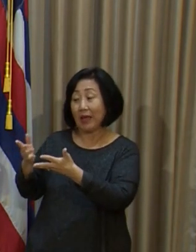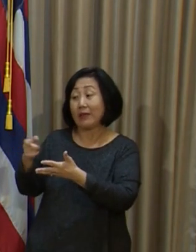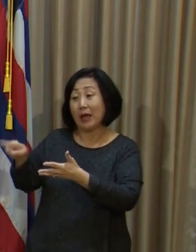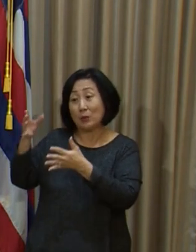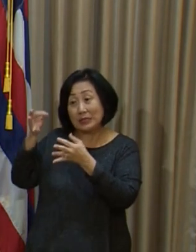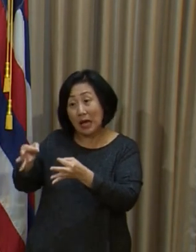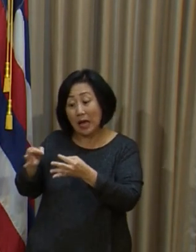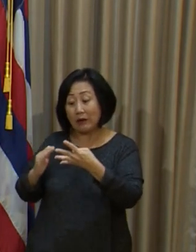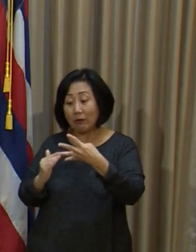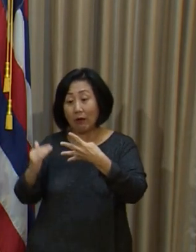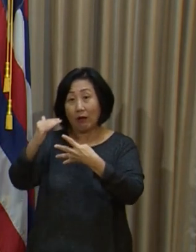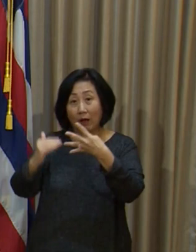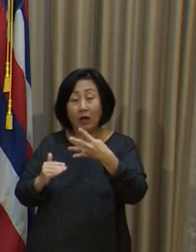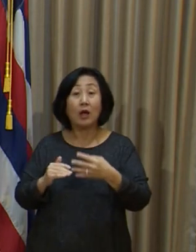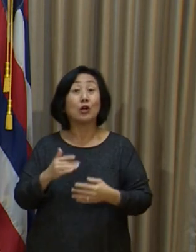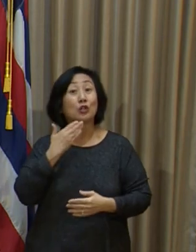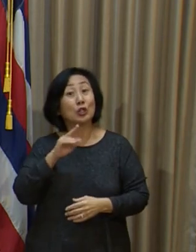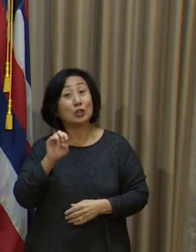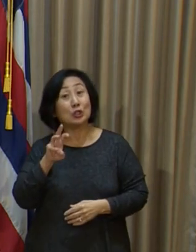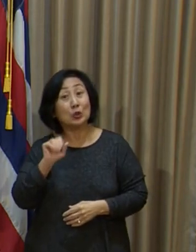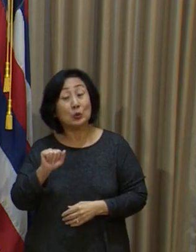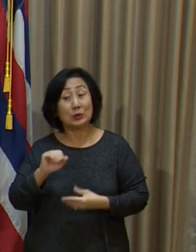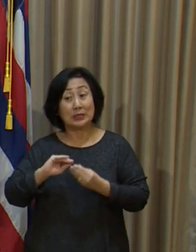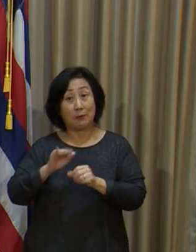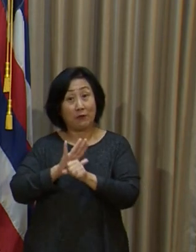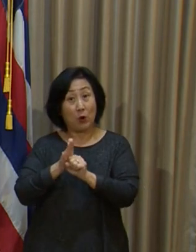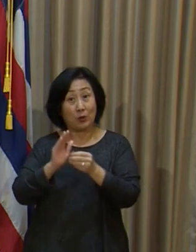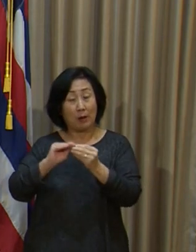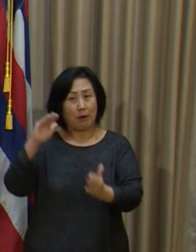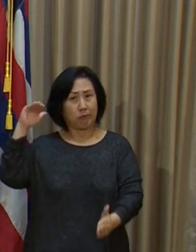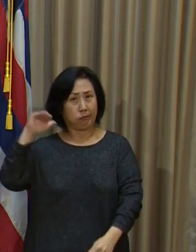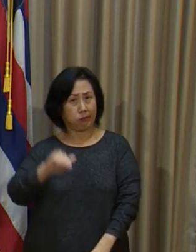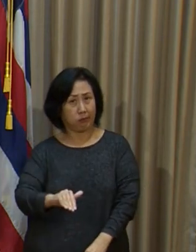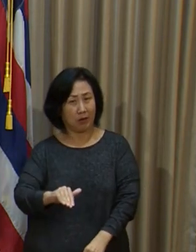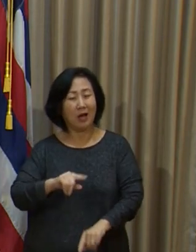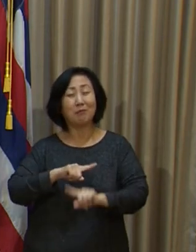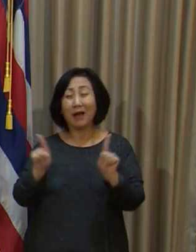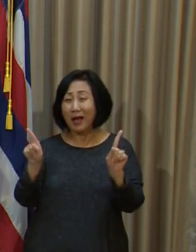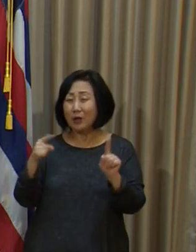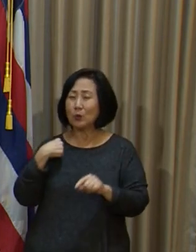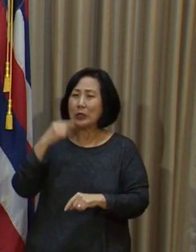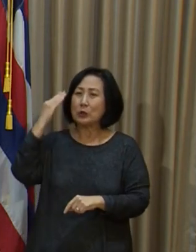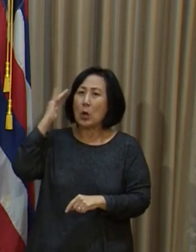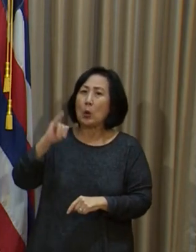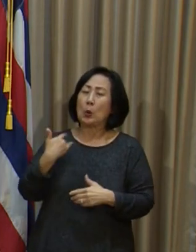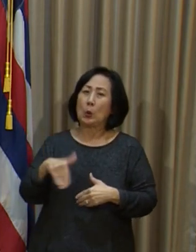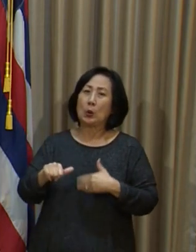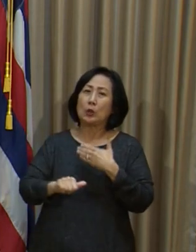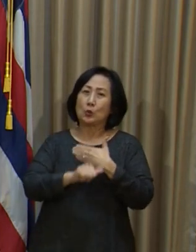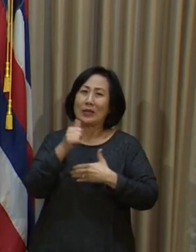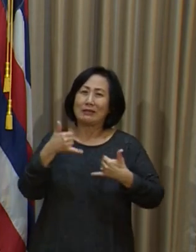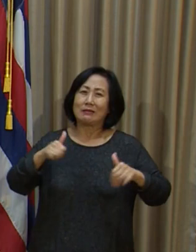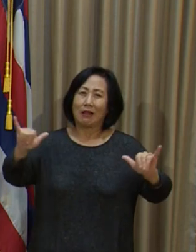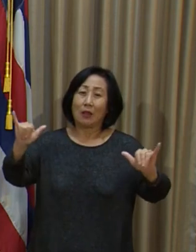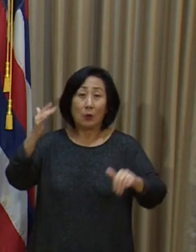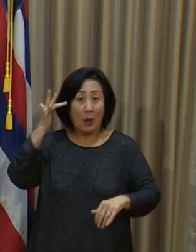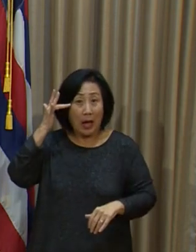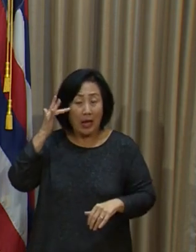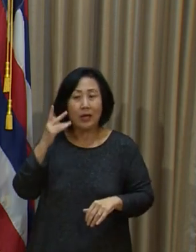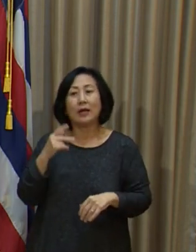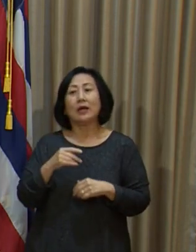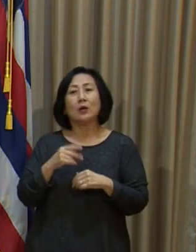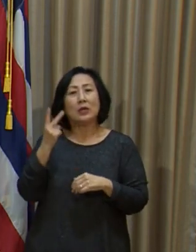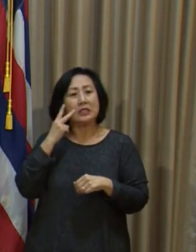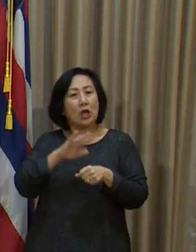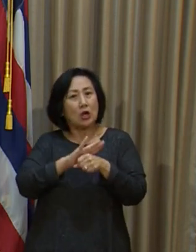lower, but we're really mindful of risk right now because we are, in many ways, turning the corner